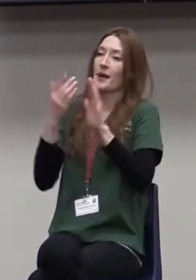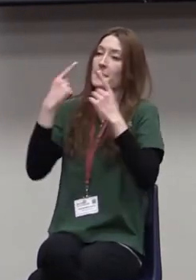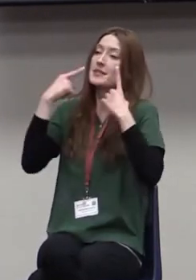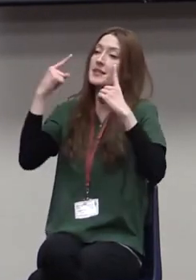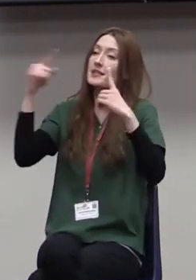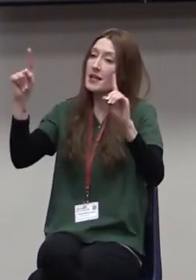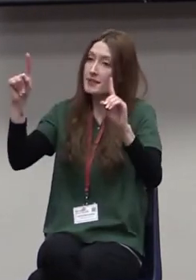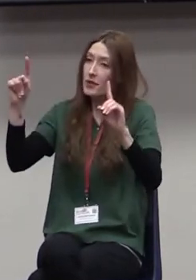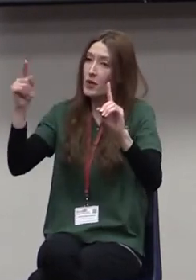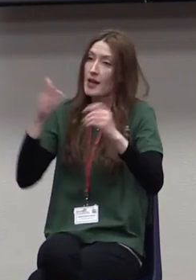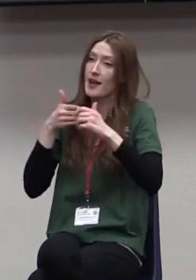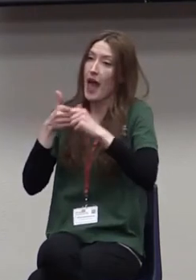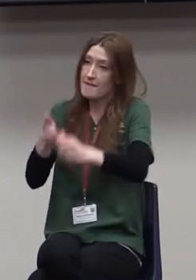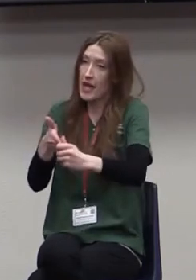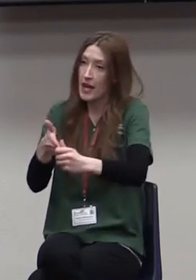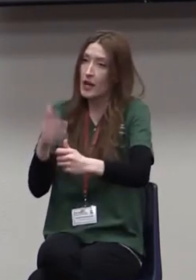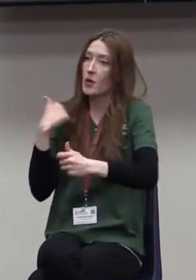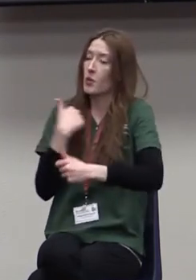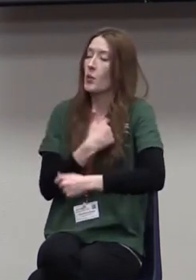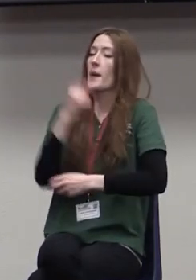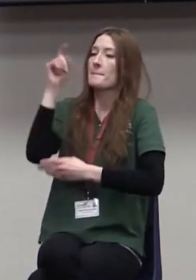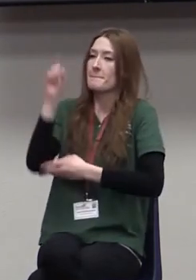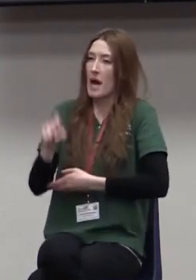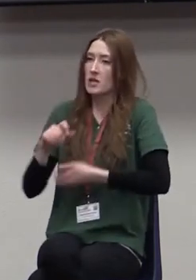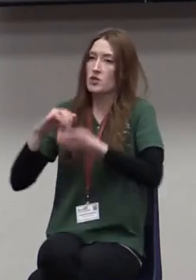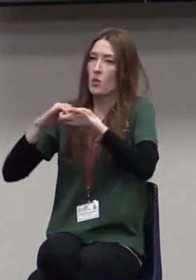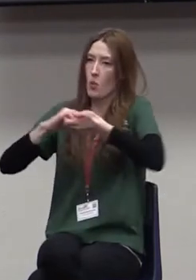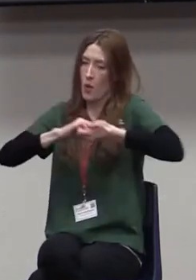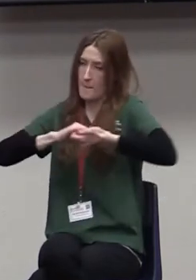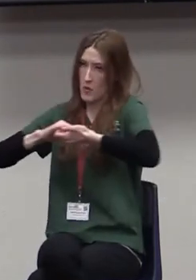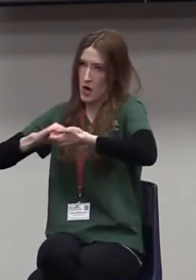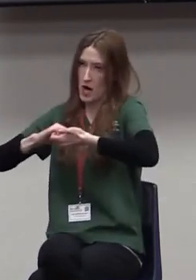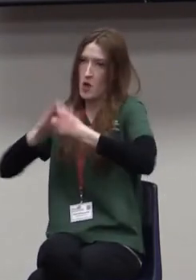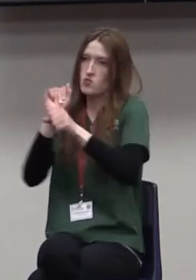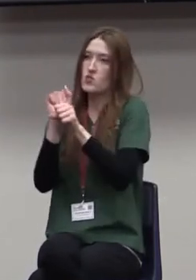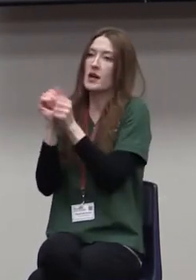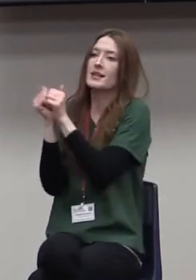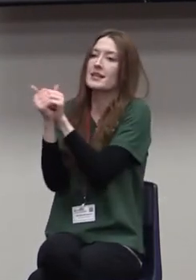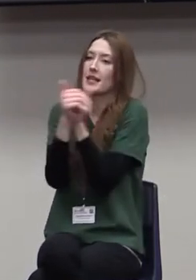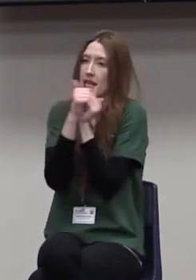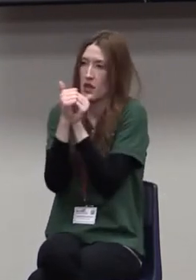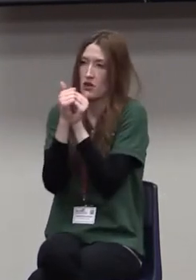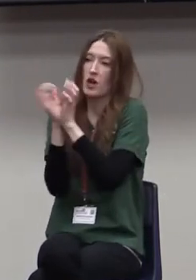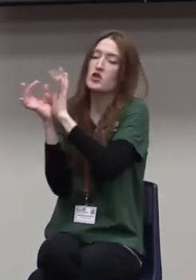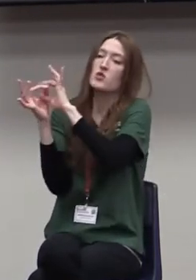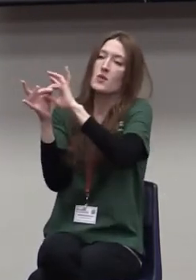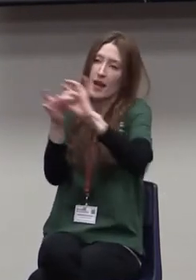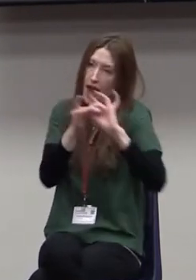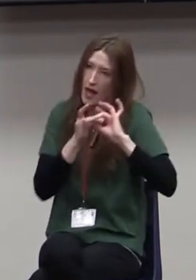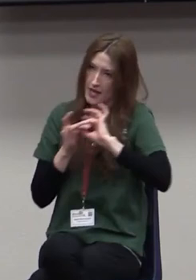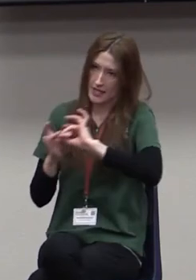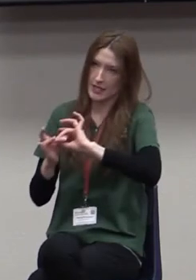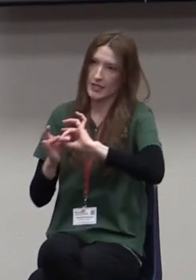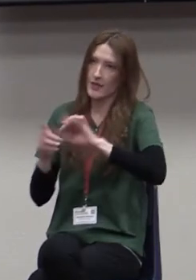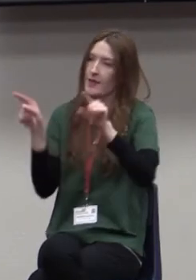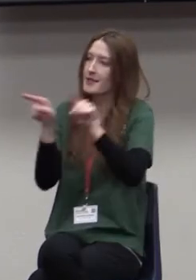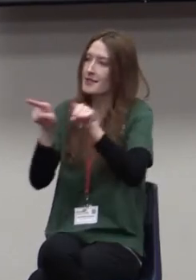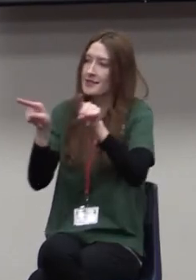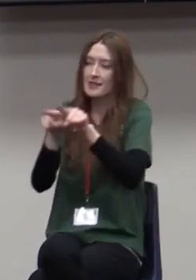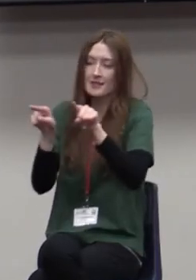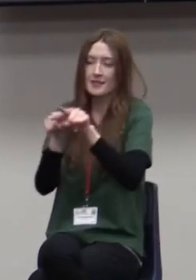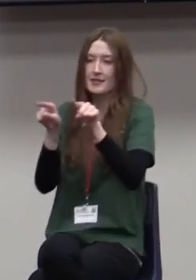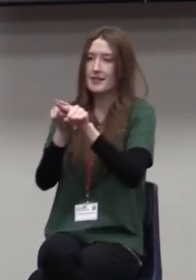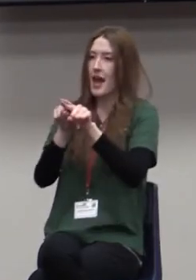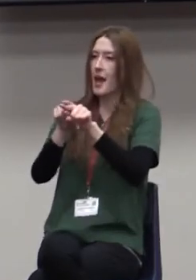we've got to cooperate. And that means that we've got to have people willing to get united under the vision and the mission to work side by side.